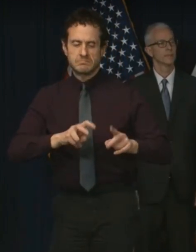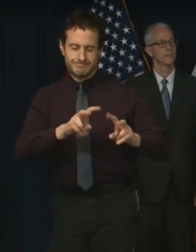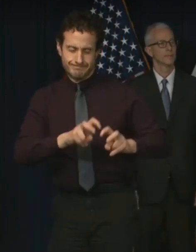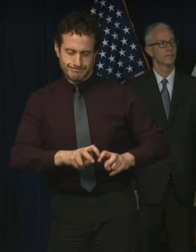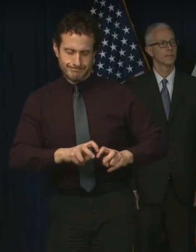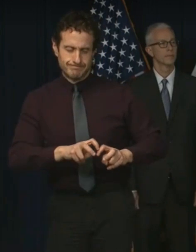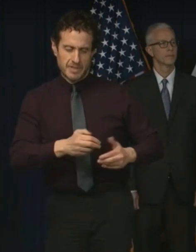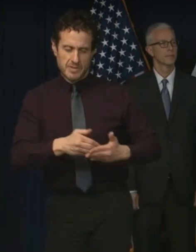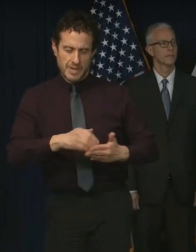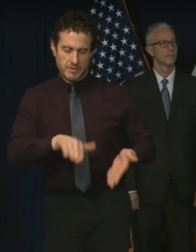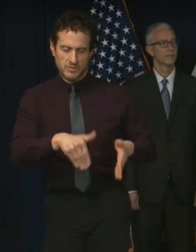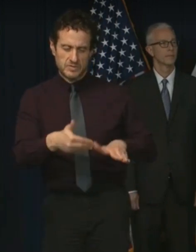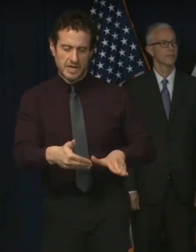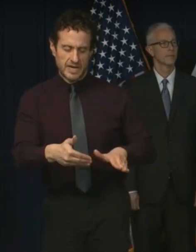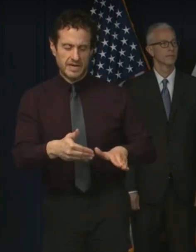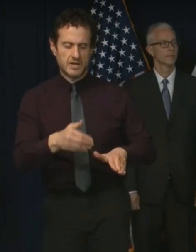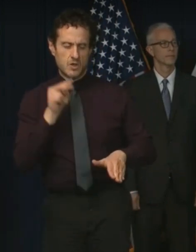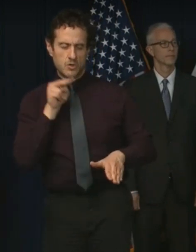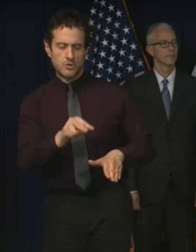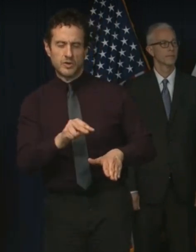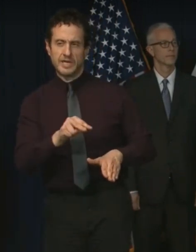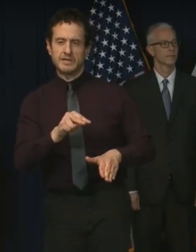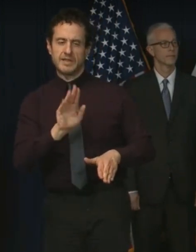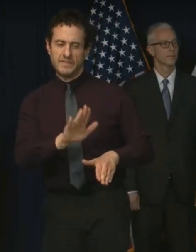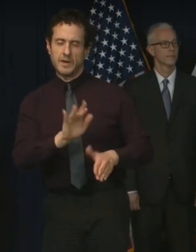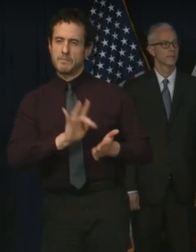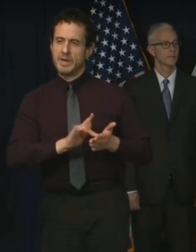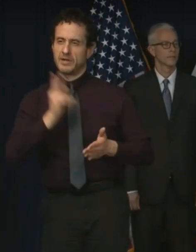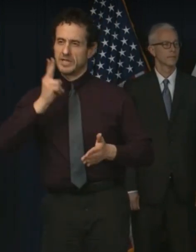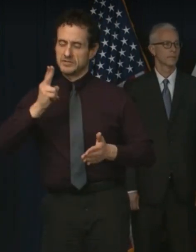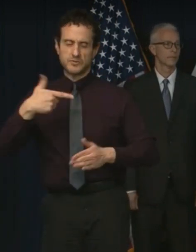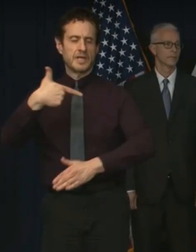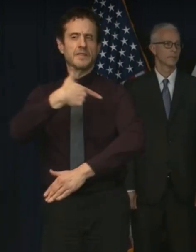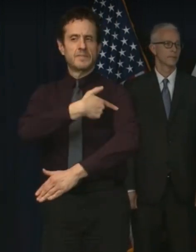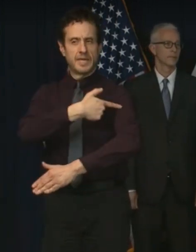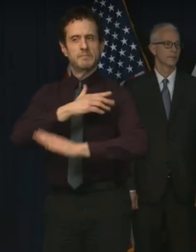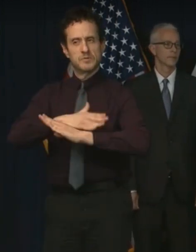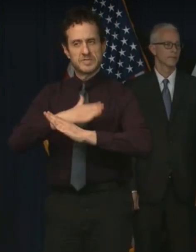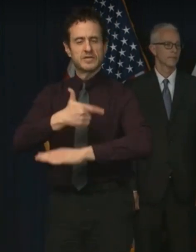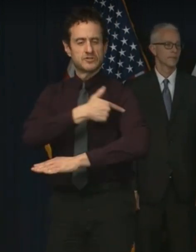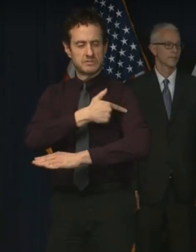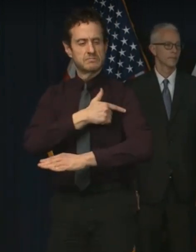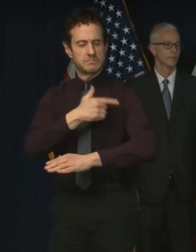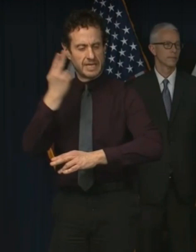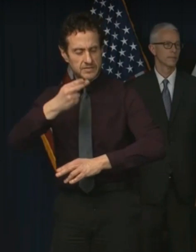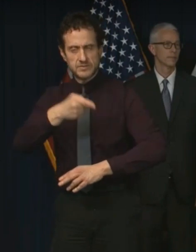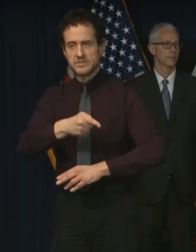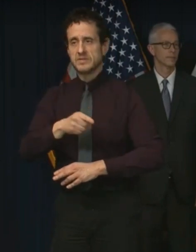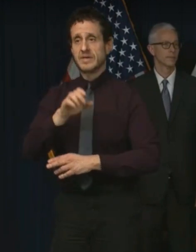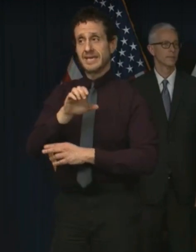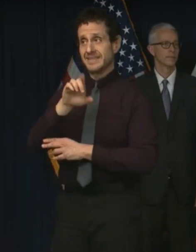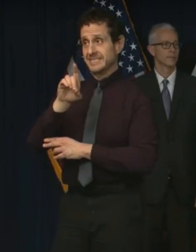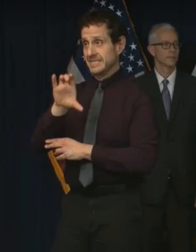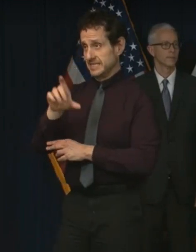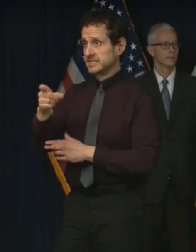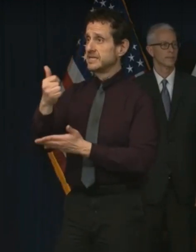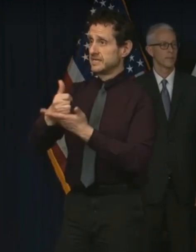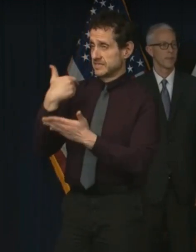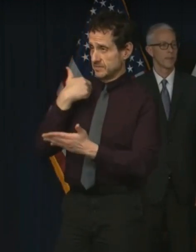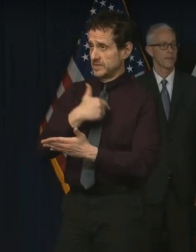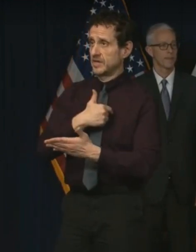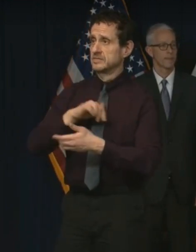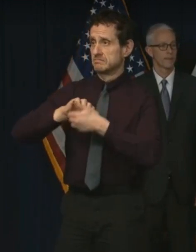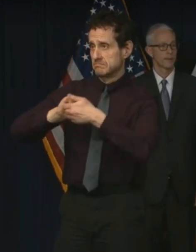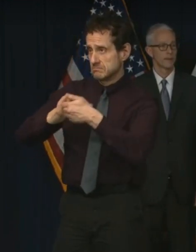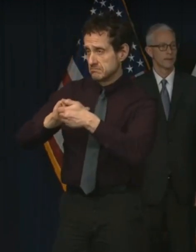history, all the way to acquiring all of the immunization dates. The CDC is on board and is